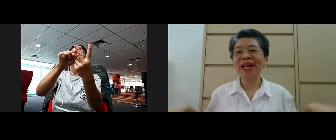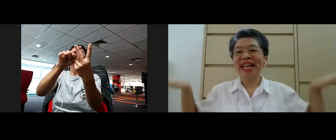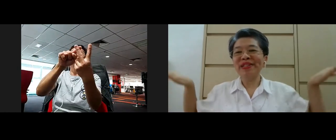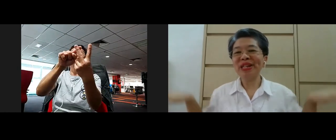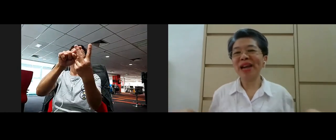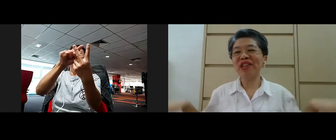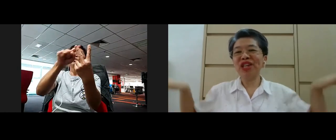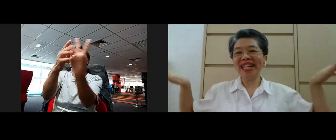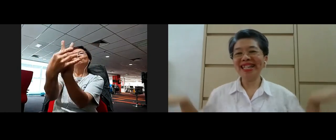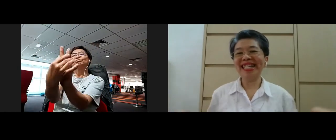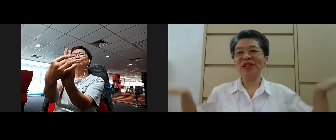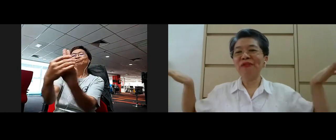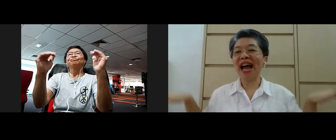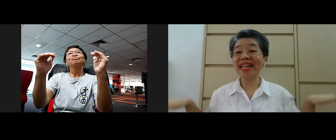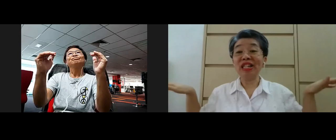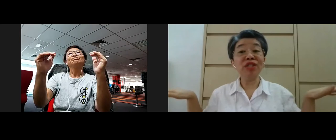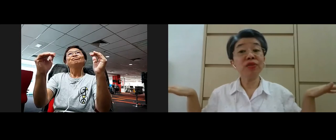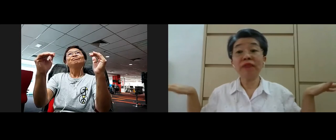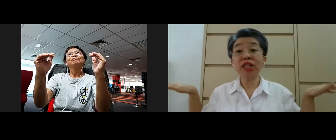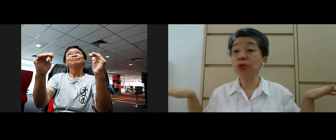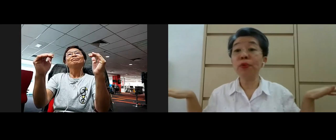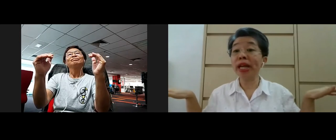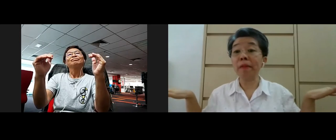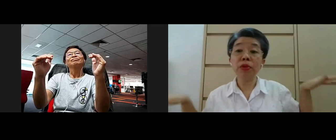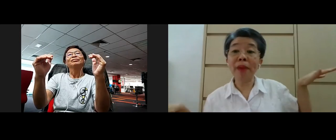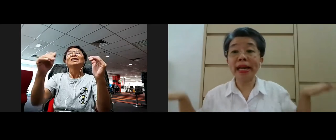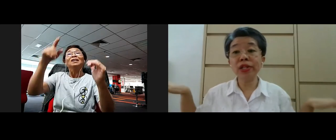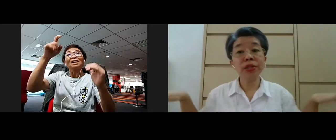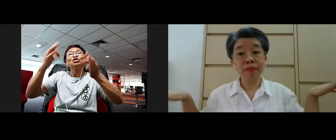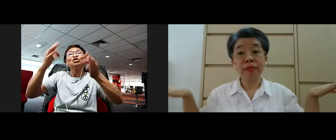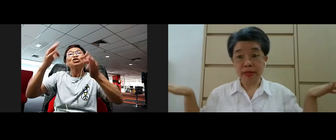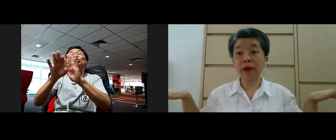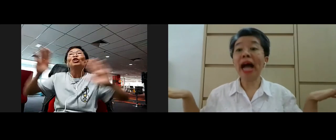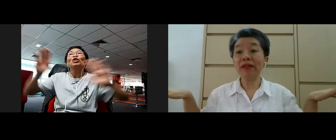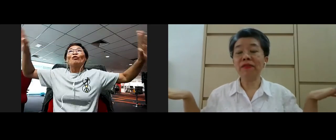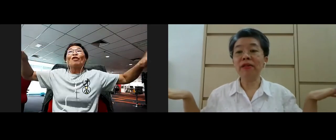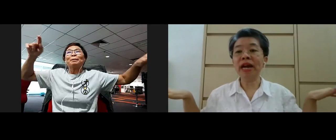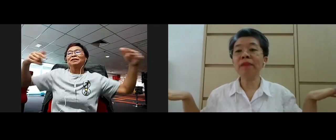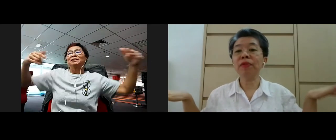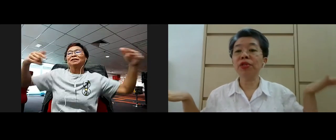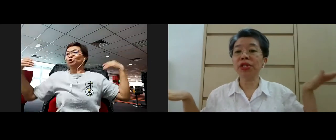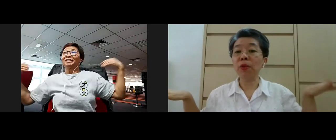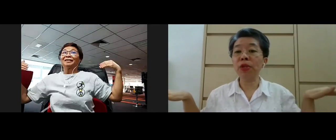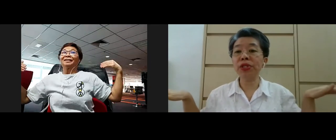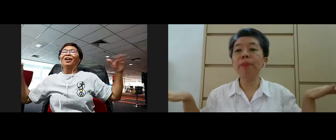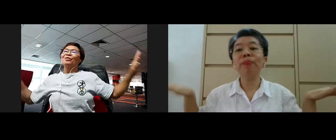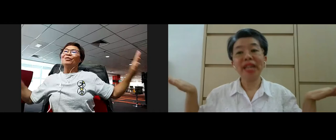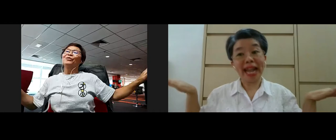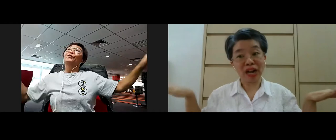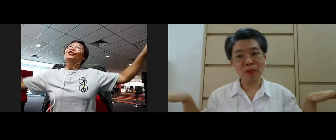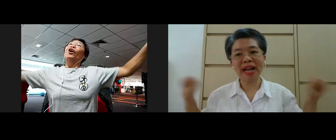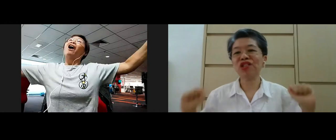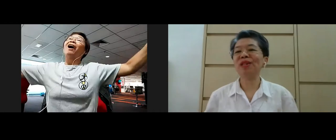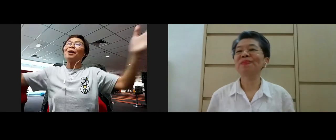if you are imagining you are flying you need to have these two wings to balance your life which is the wisdom